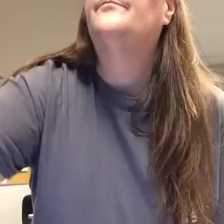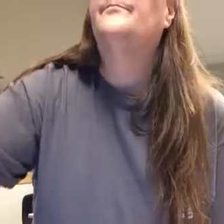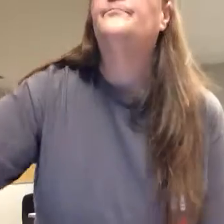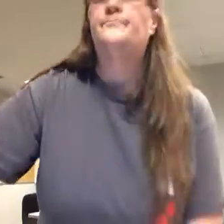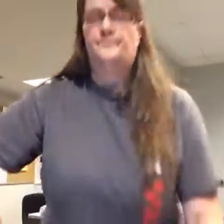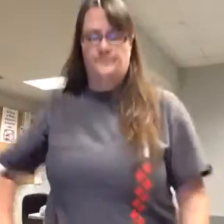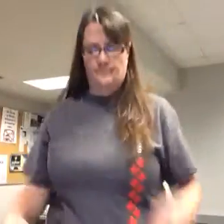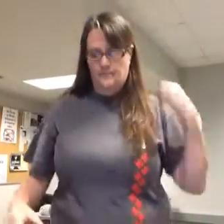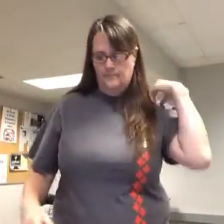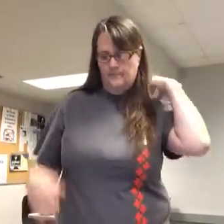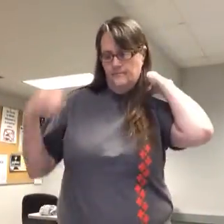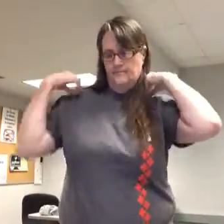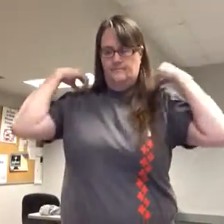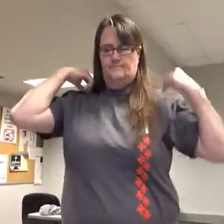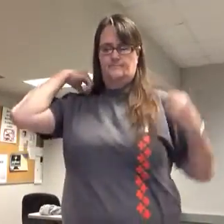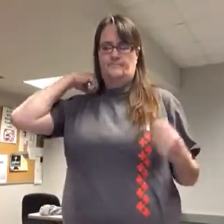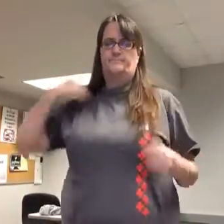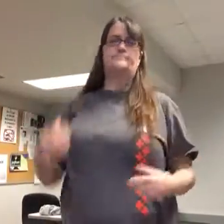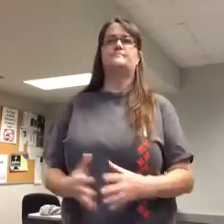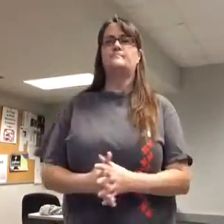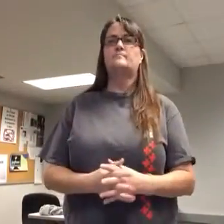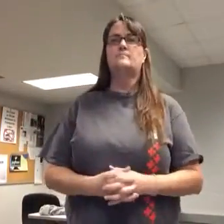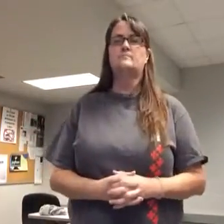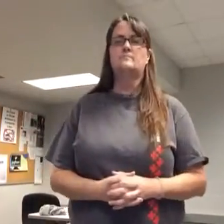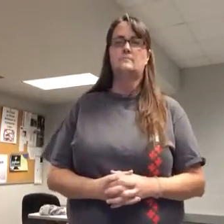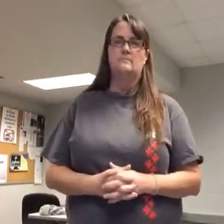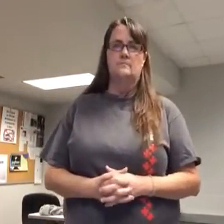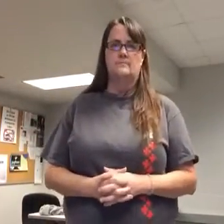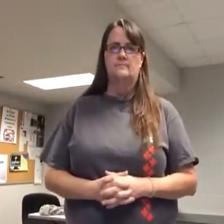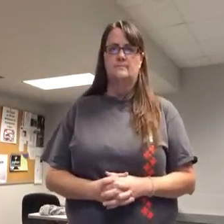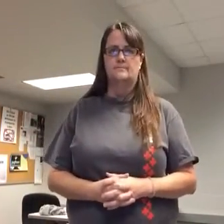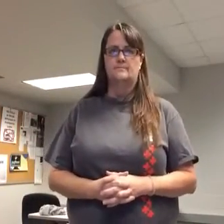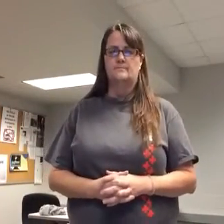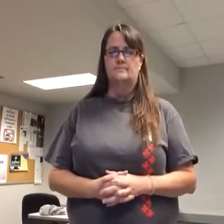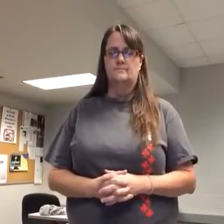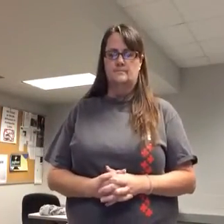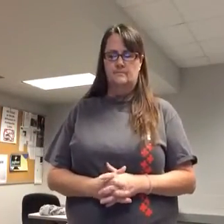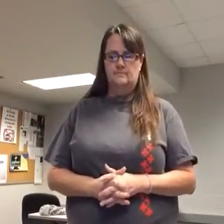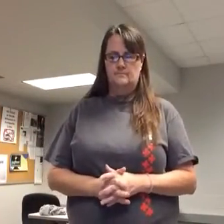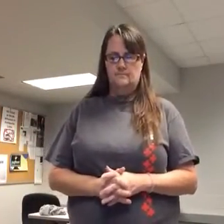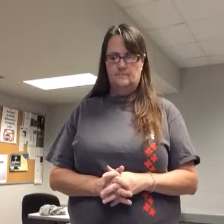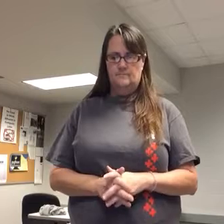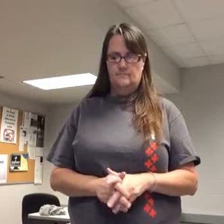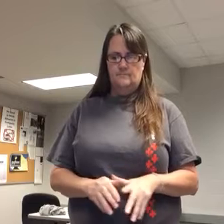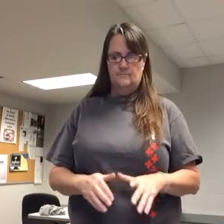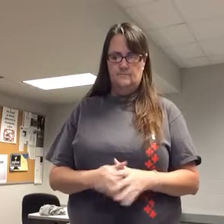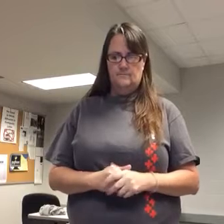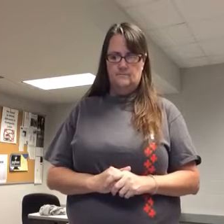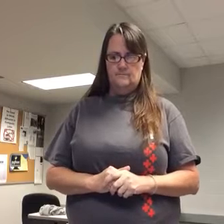3, 2, 1 The College Interpreter Preparation Program